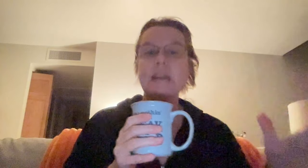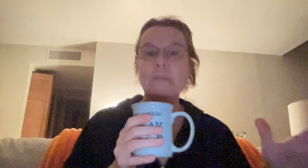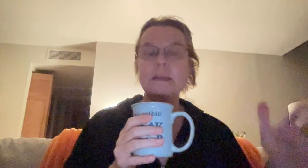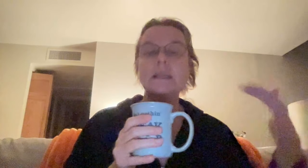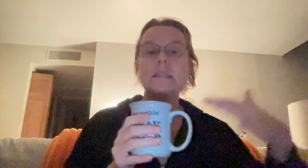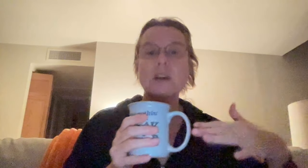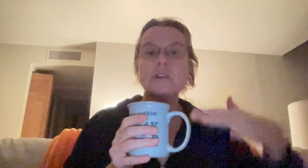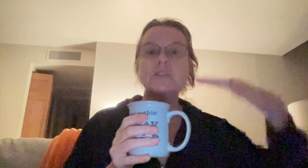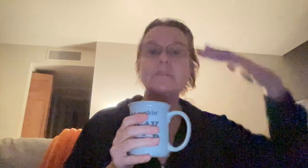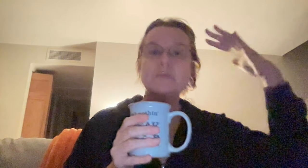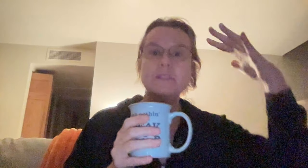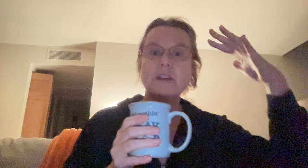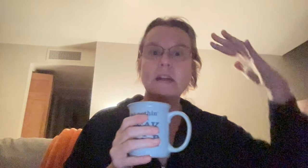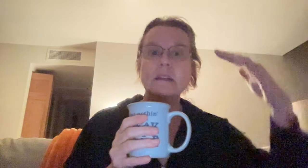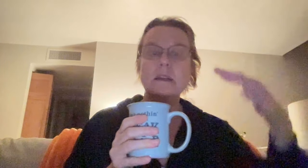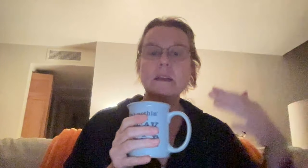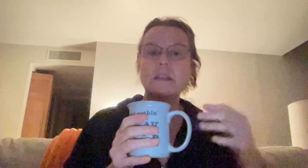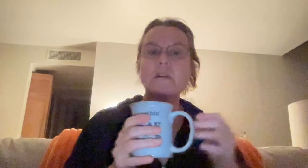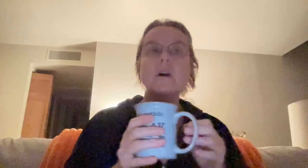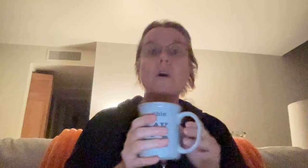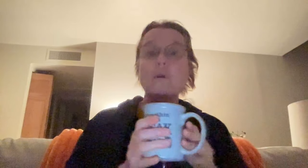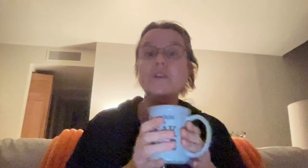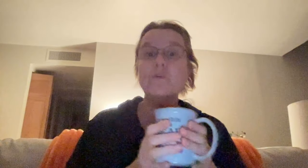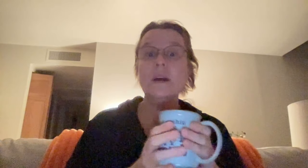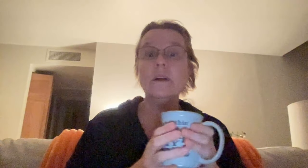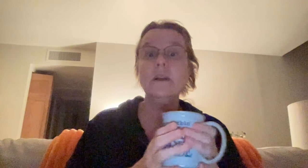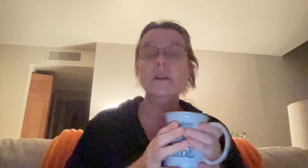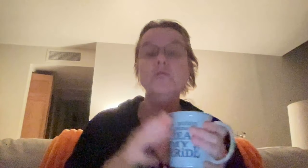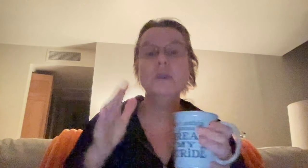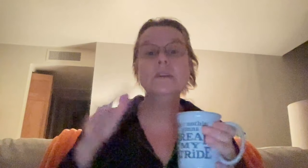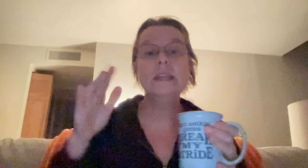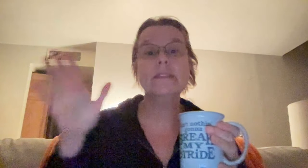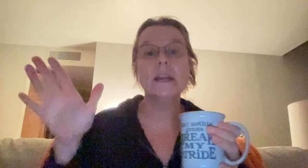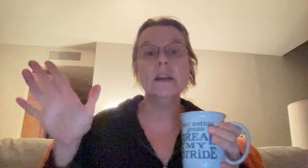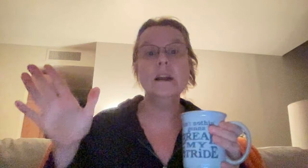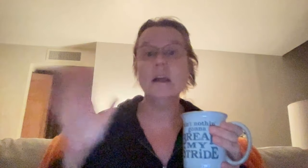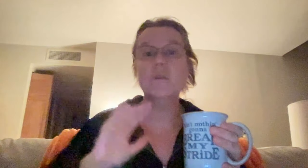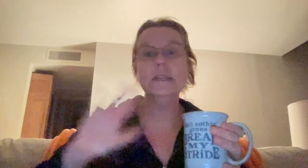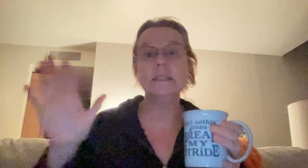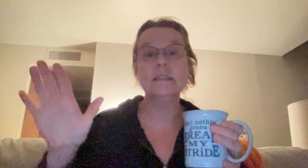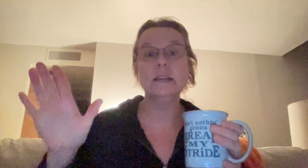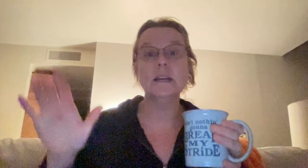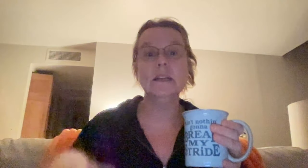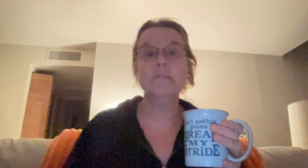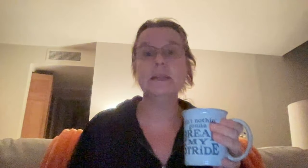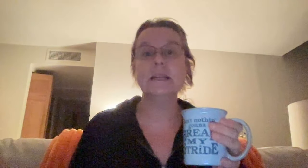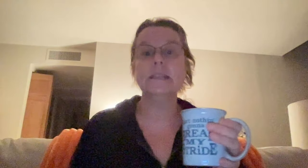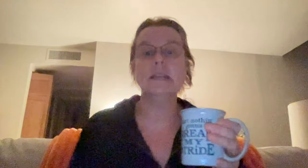the topic, it's harder to move to your head, you know, or you will, you will get there. I always get there, but it can take